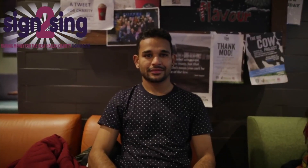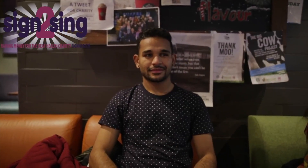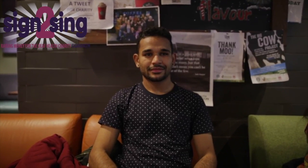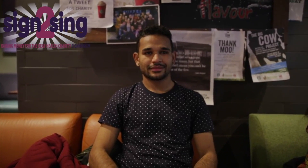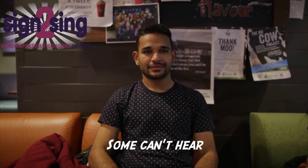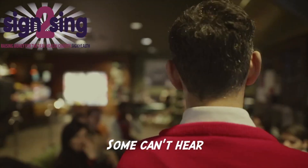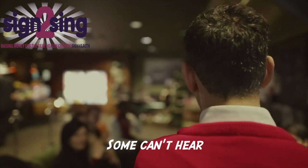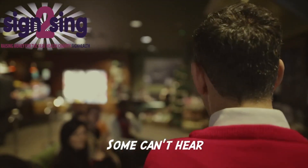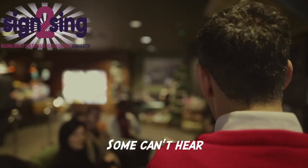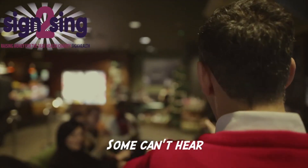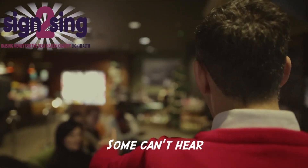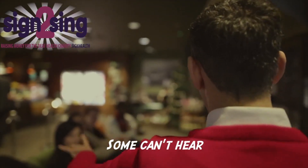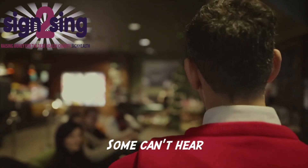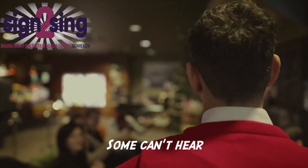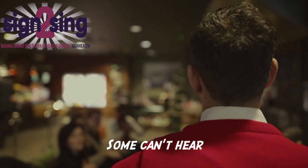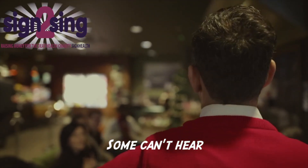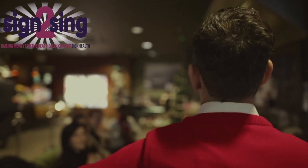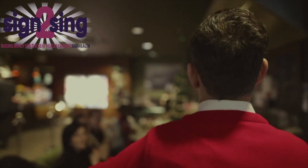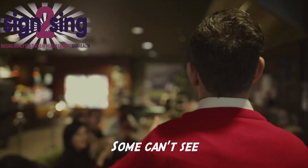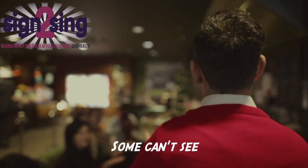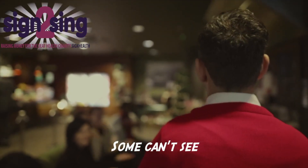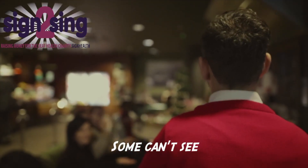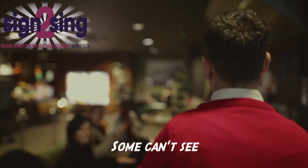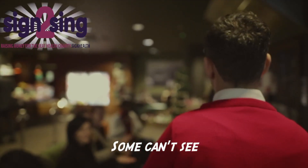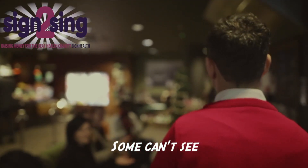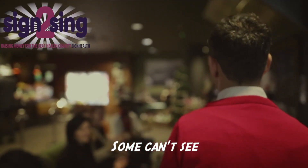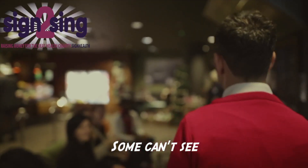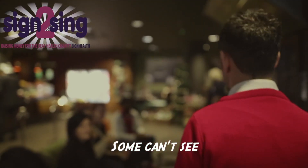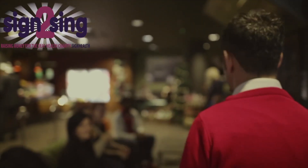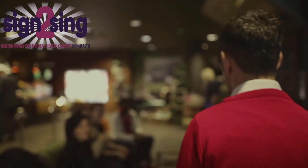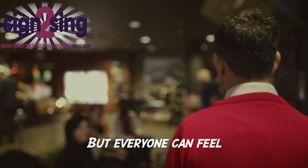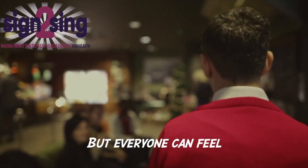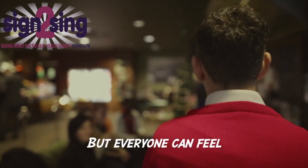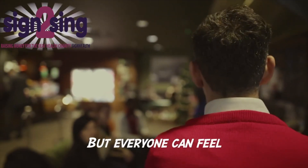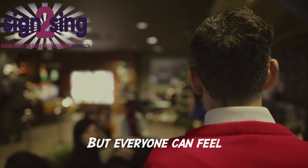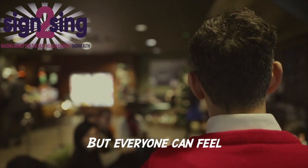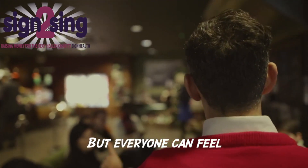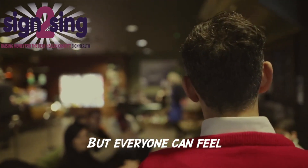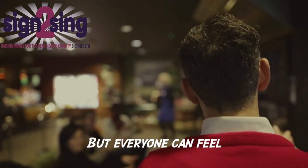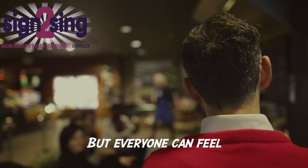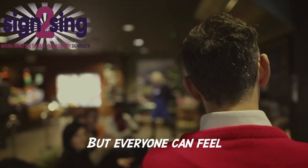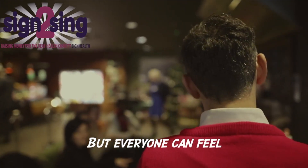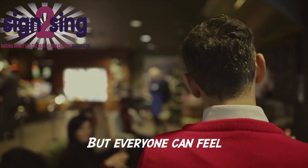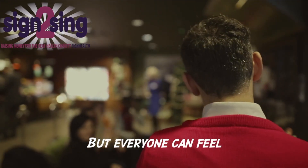Some can't hear, some can't see But everyone can feel